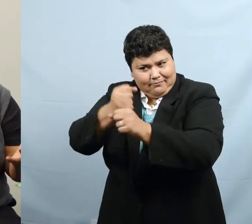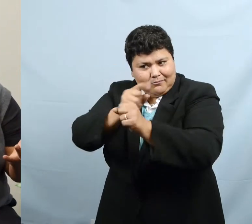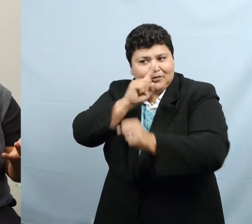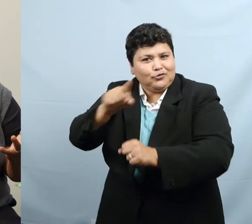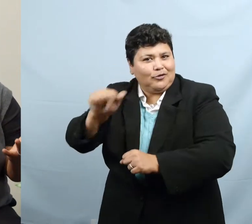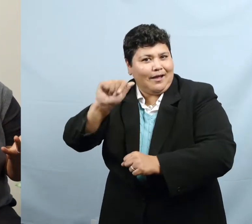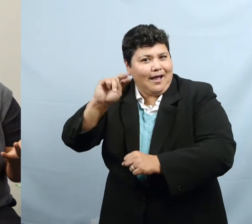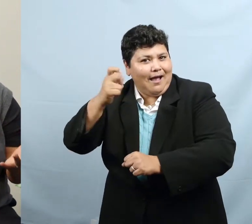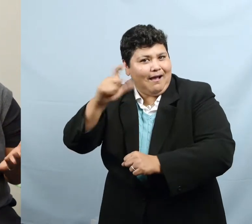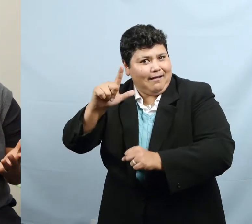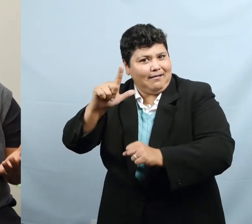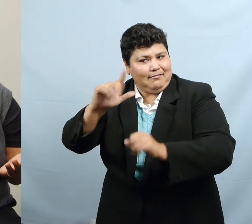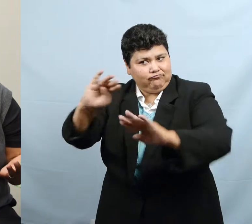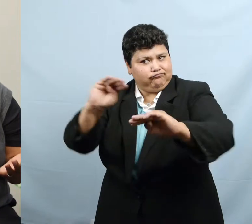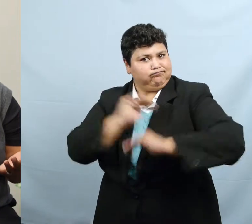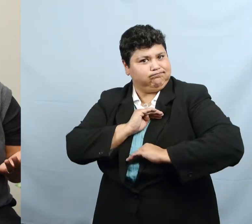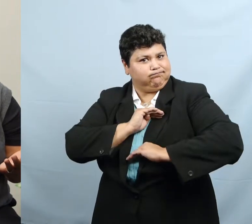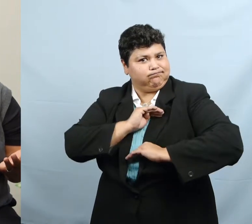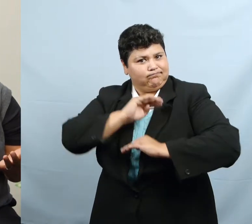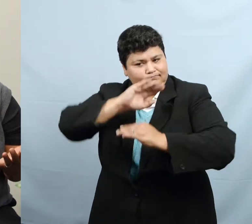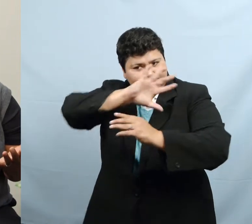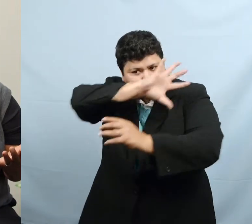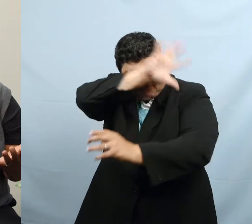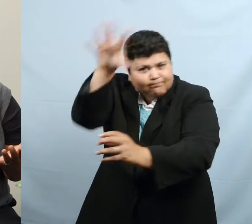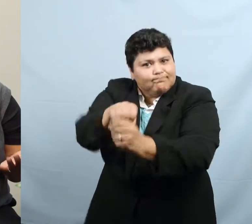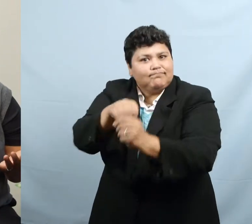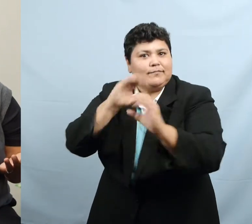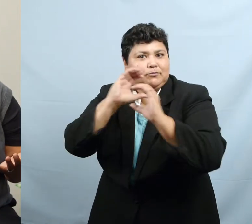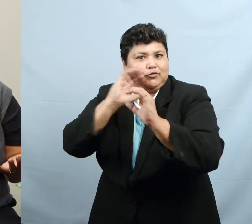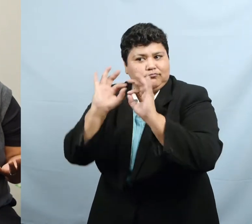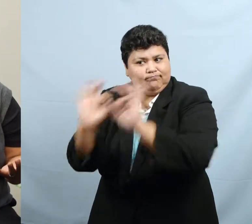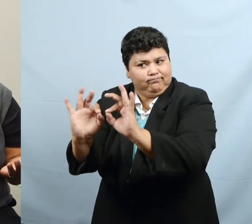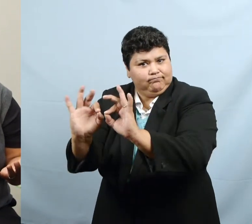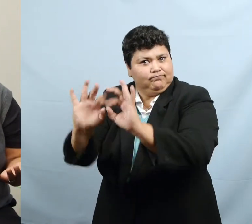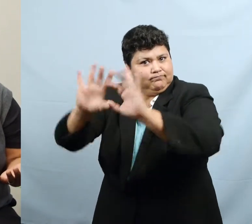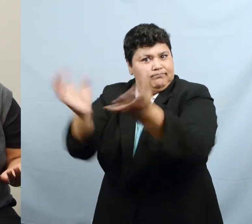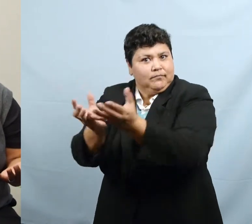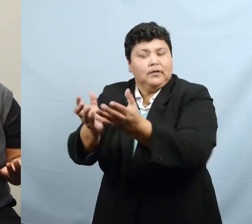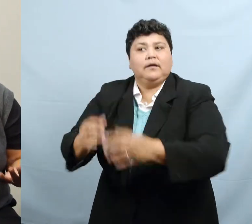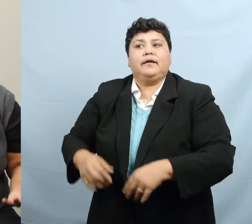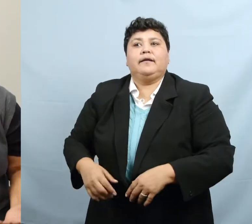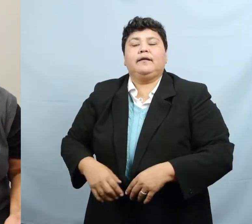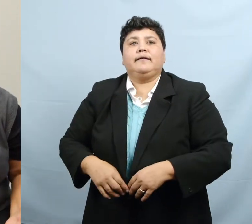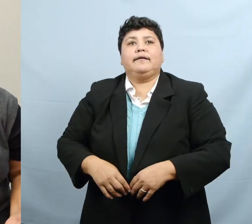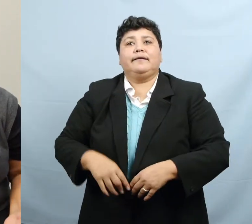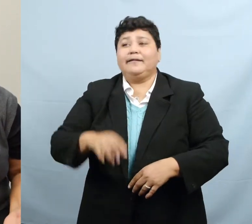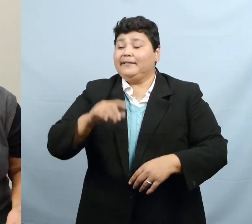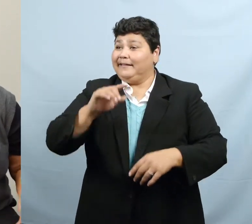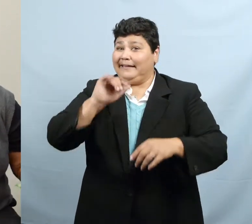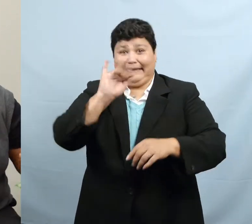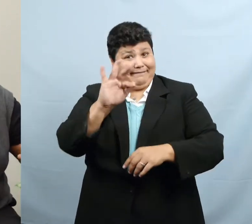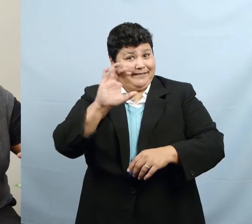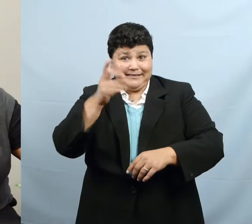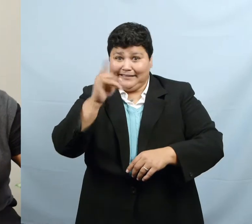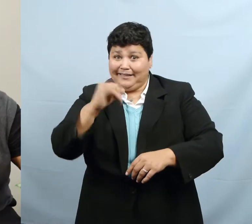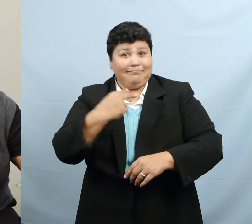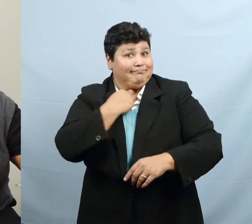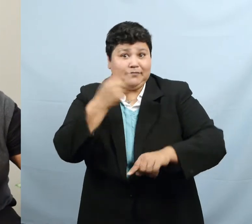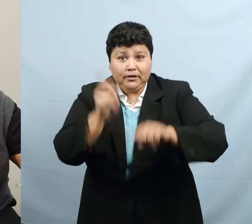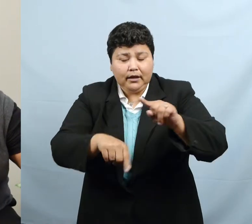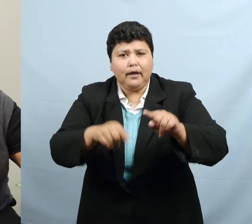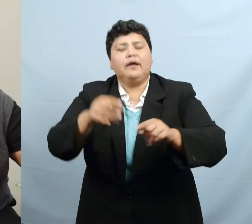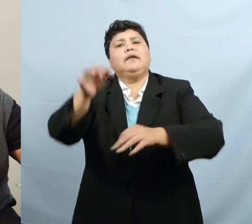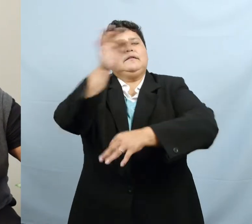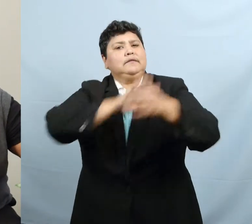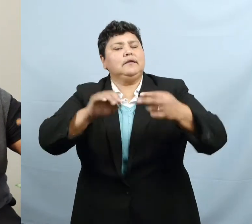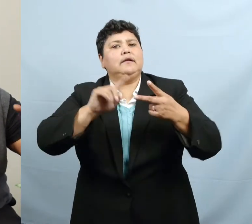But if one is not available then some things that I could have done is been more assertive and done comprehension